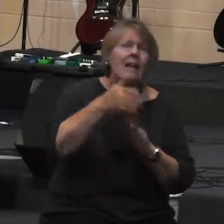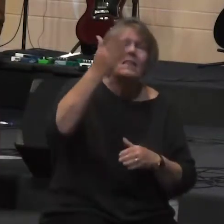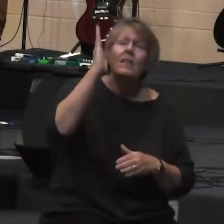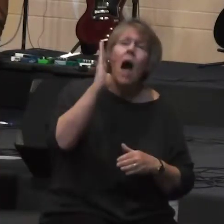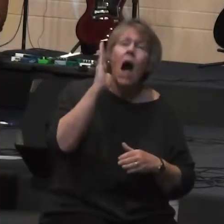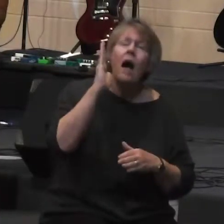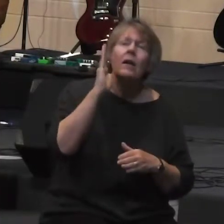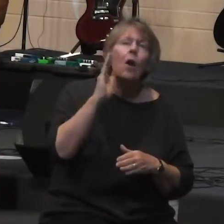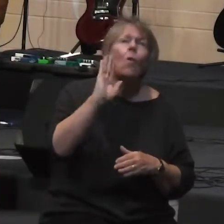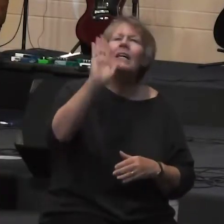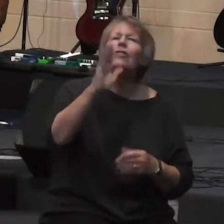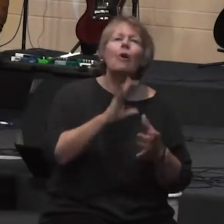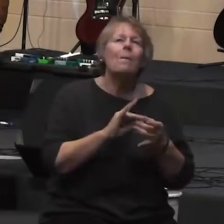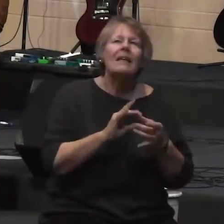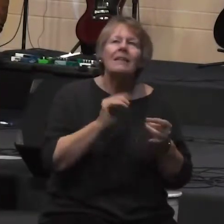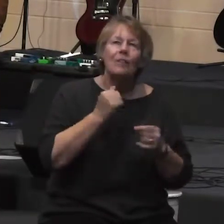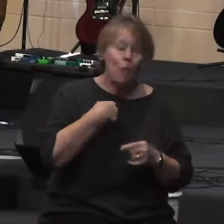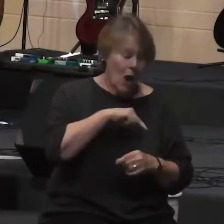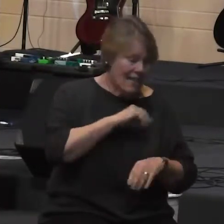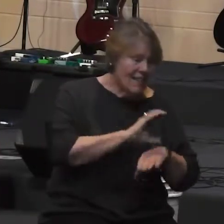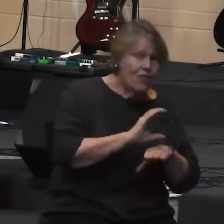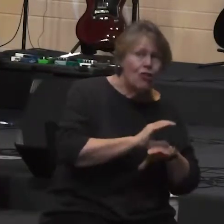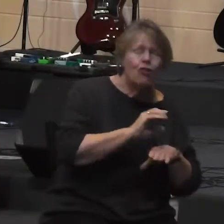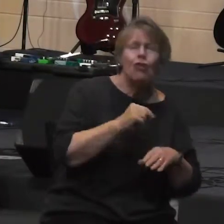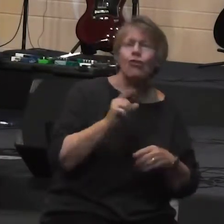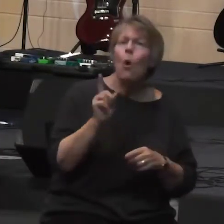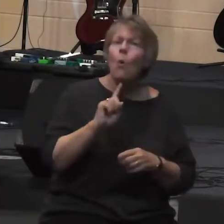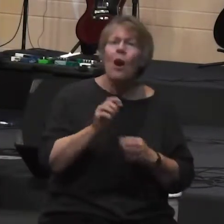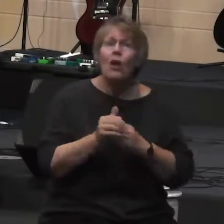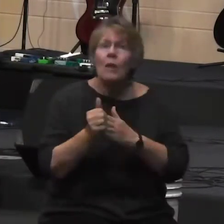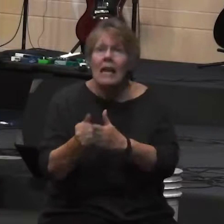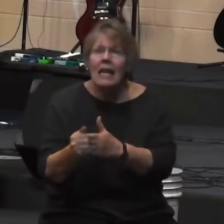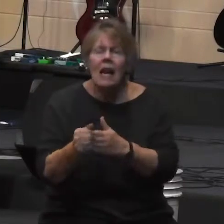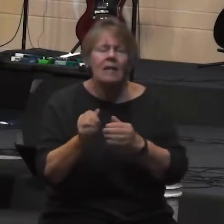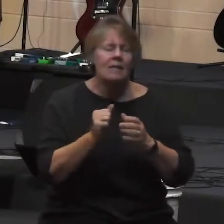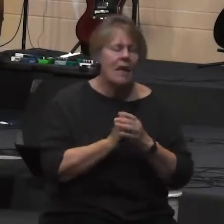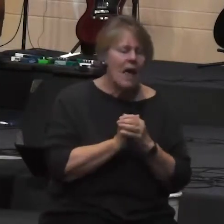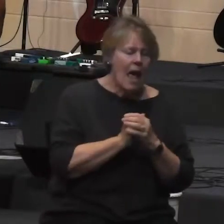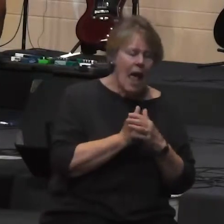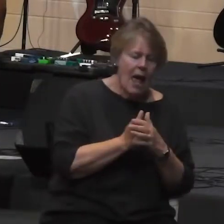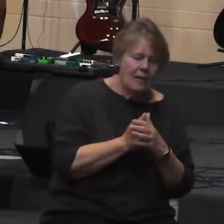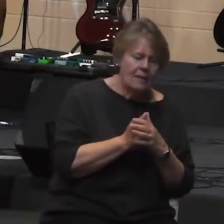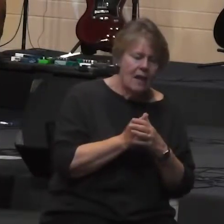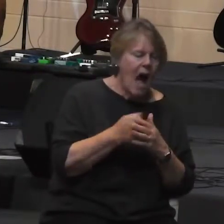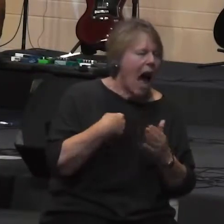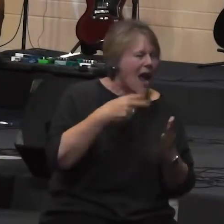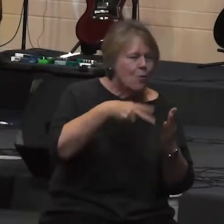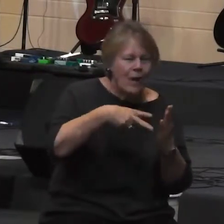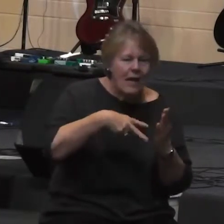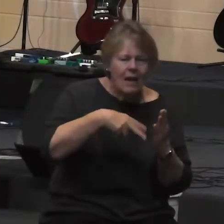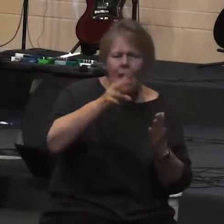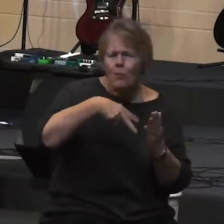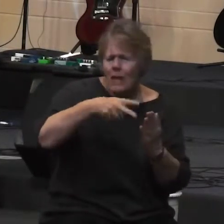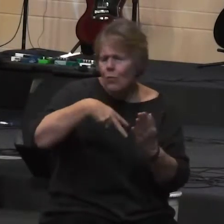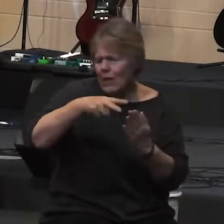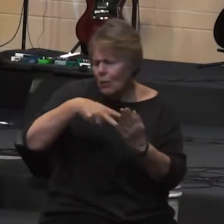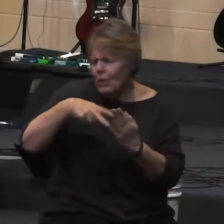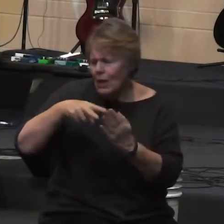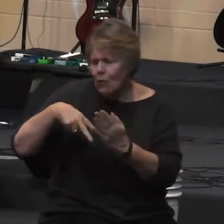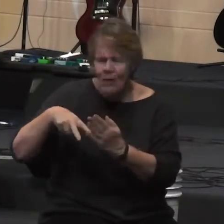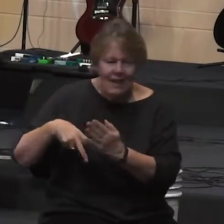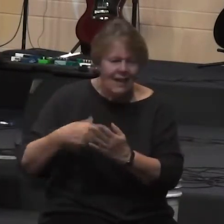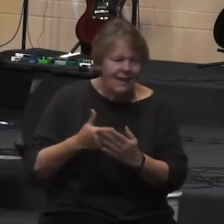us as a church and also I spend a lot of time I really enjoy doing this reading books reading scholars reading